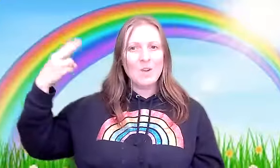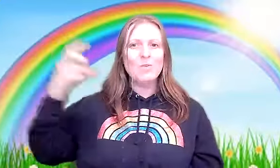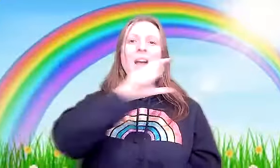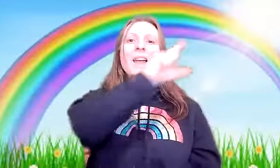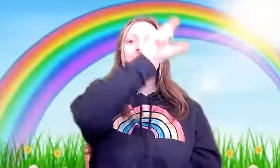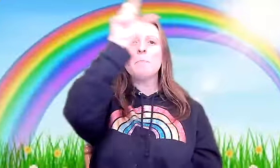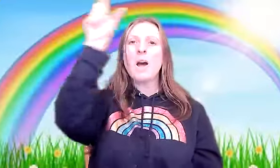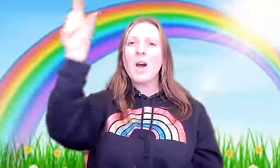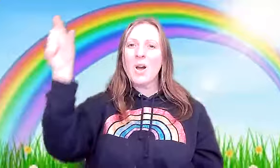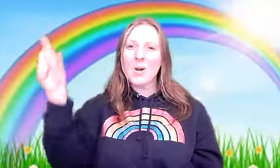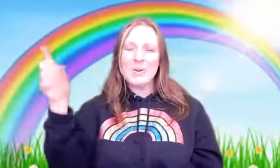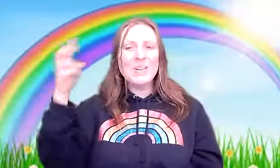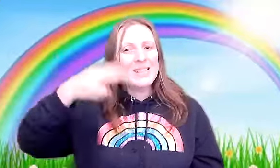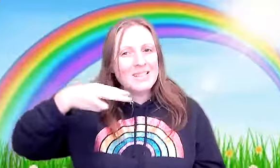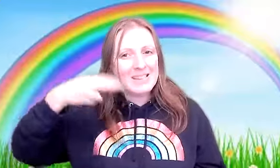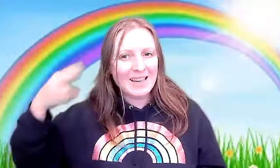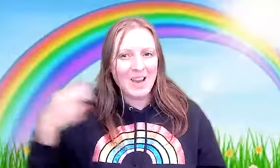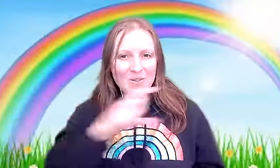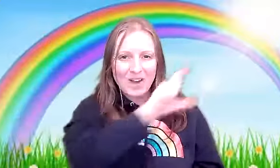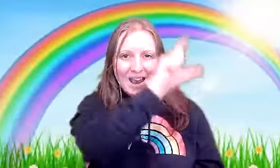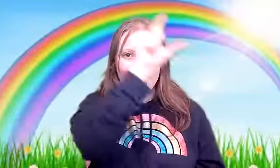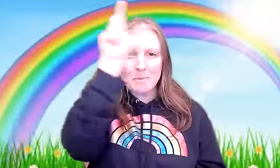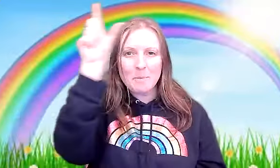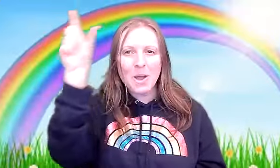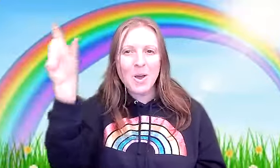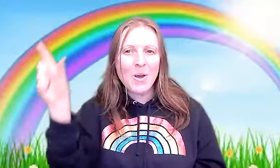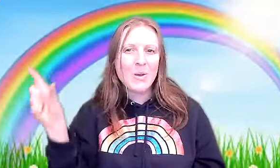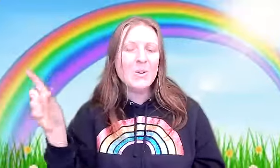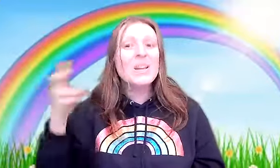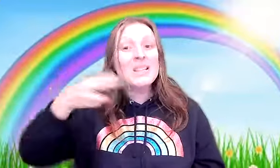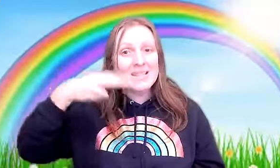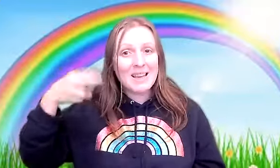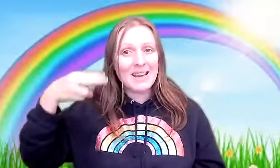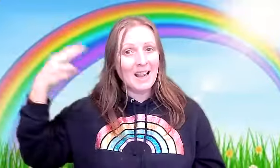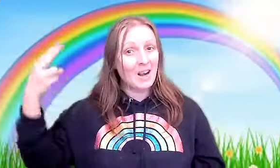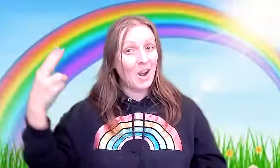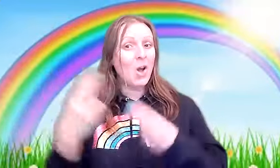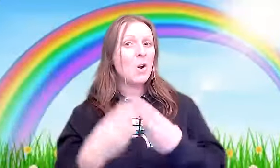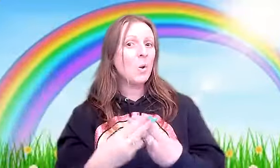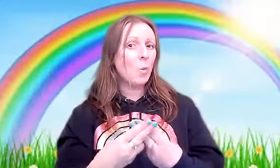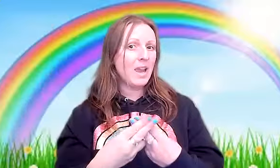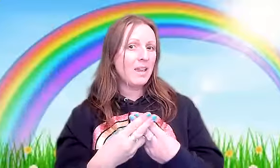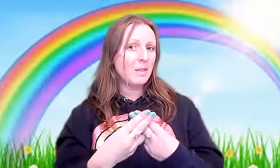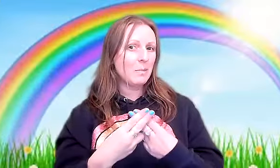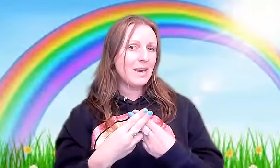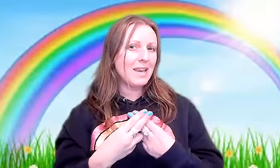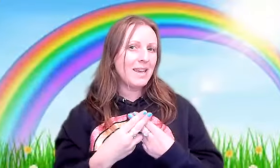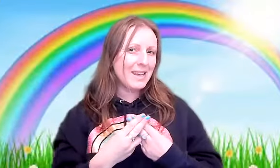rainbow, sing a rainbow, sing along with me.